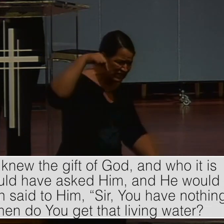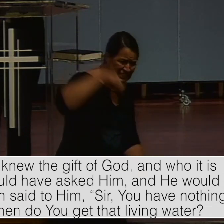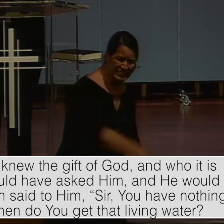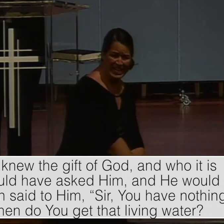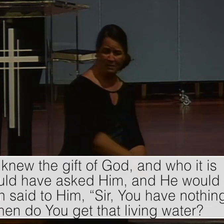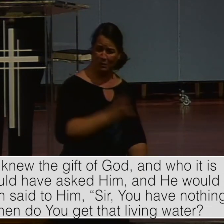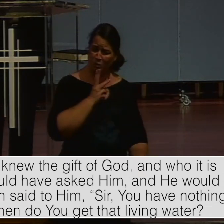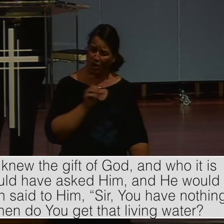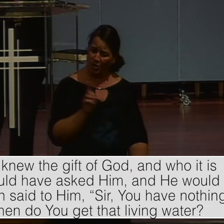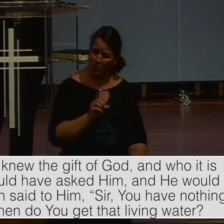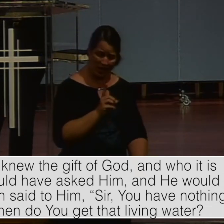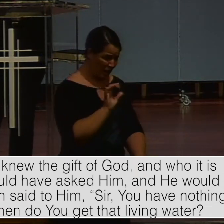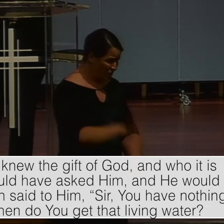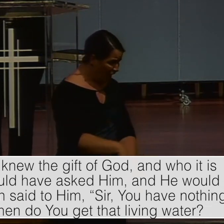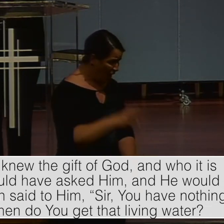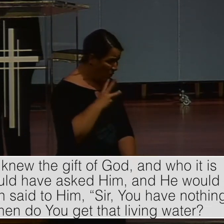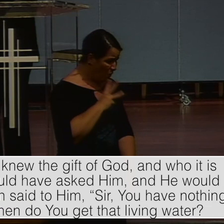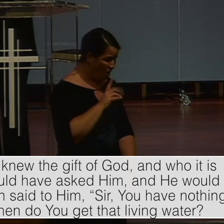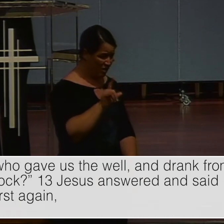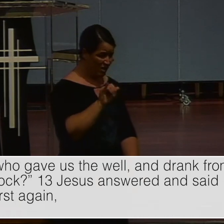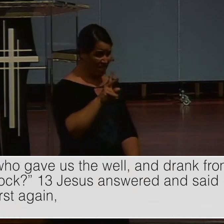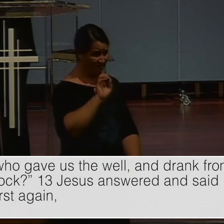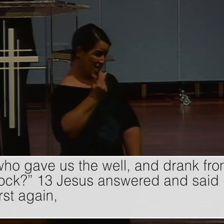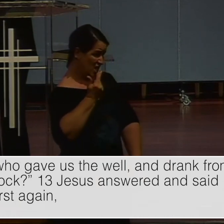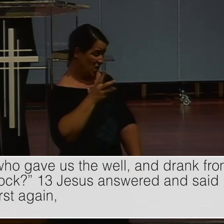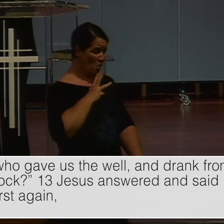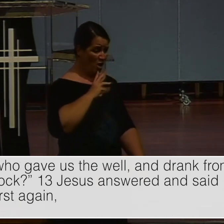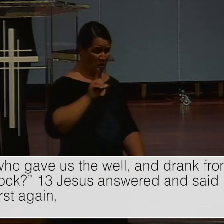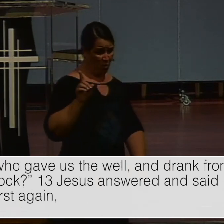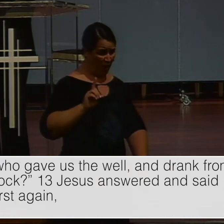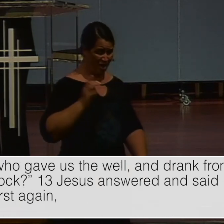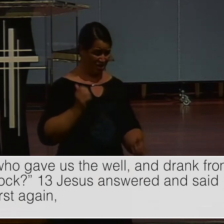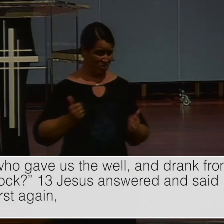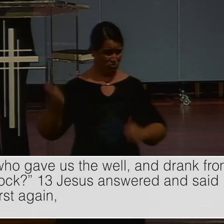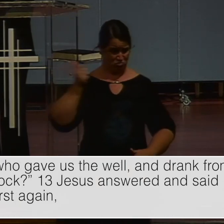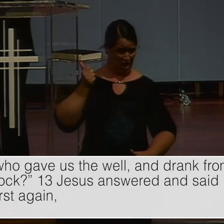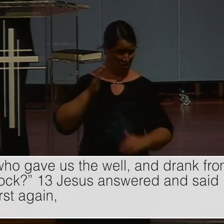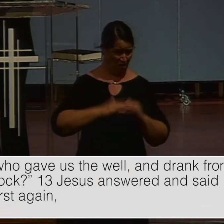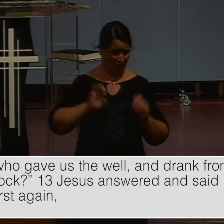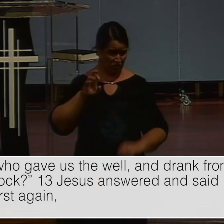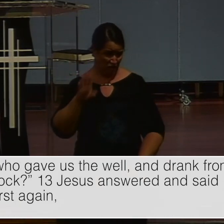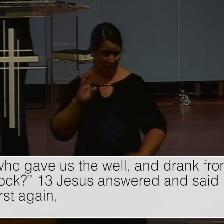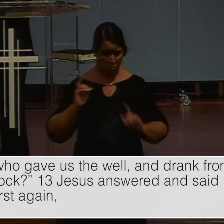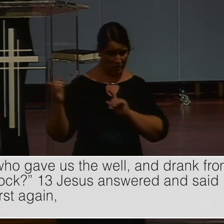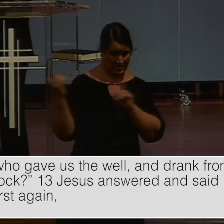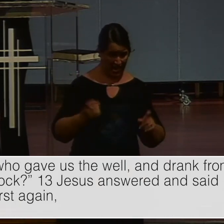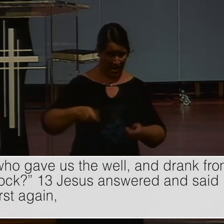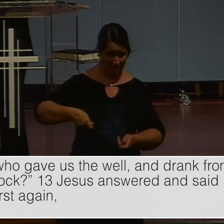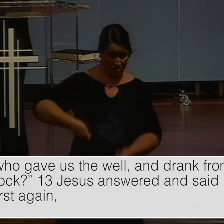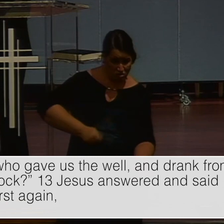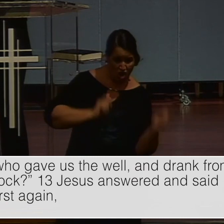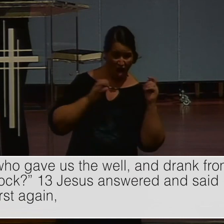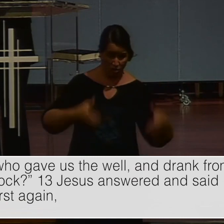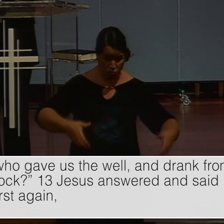Where then do you get that living water? Are you greater than our father Jacob, who gave us the well and drank from it himself